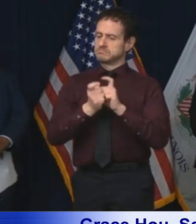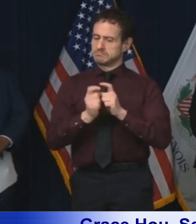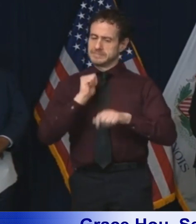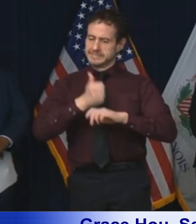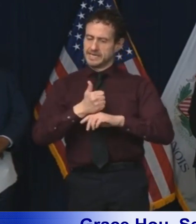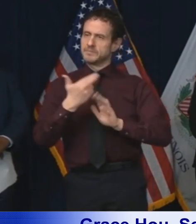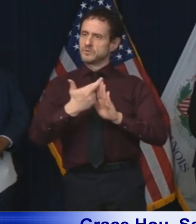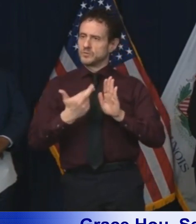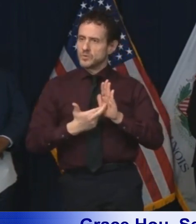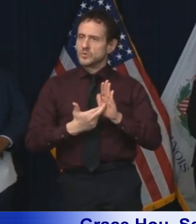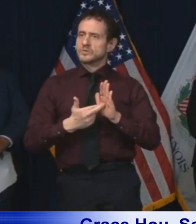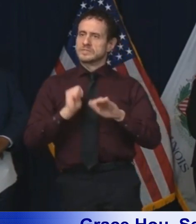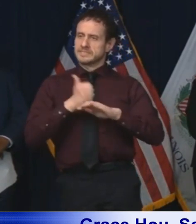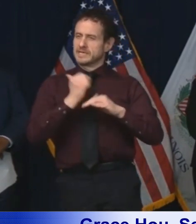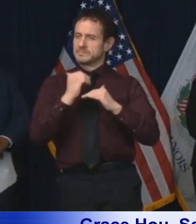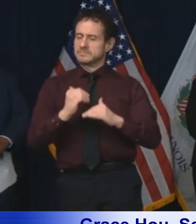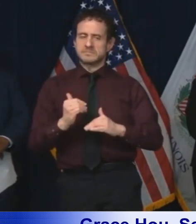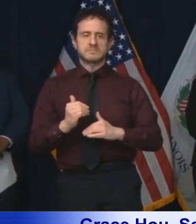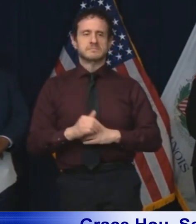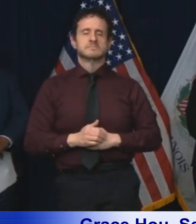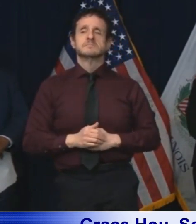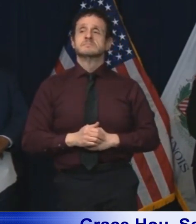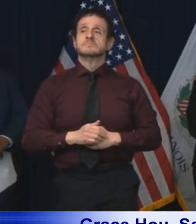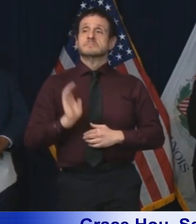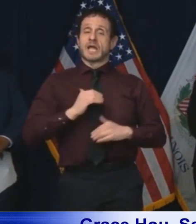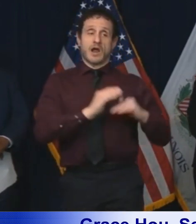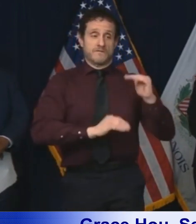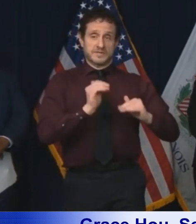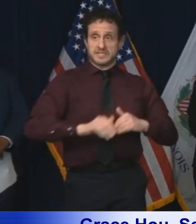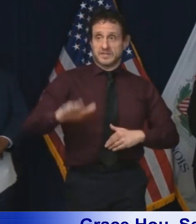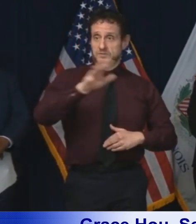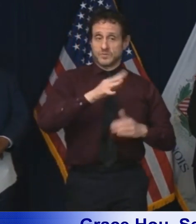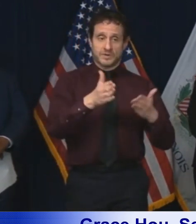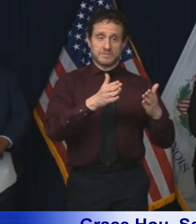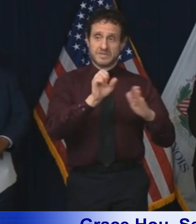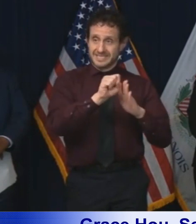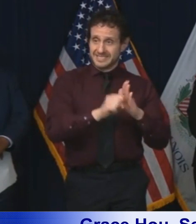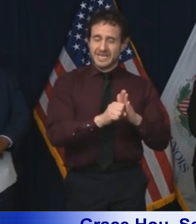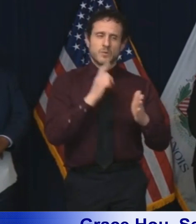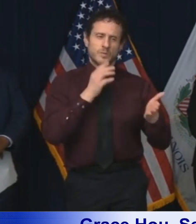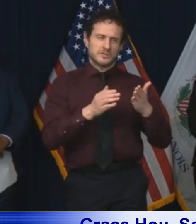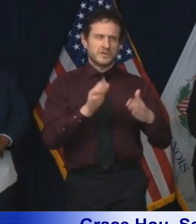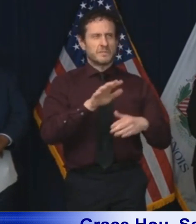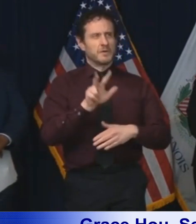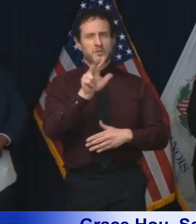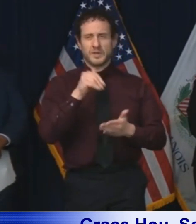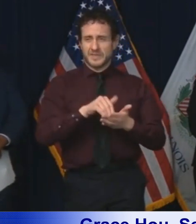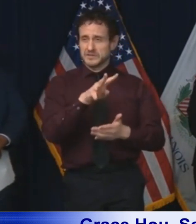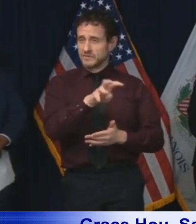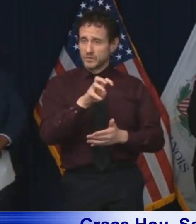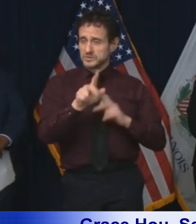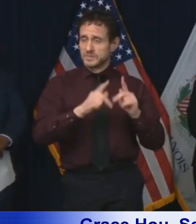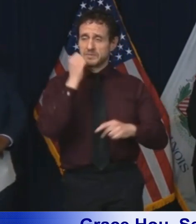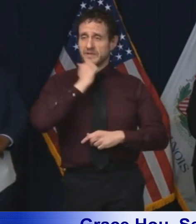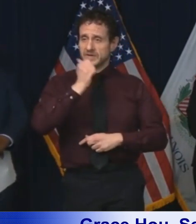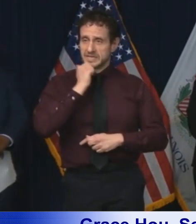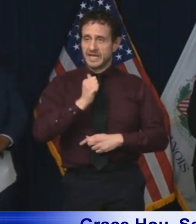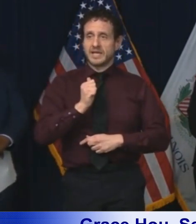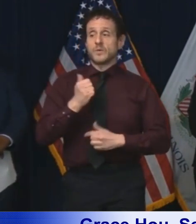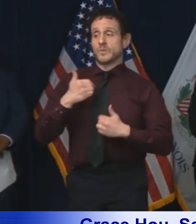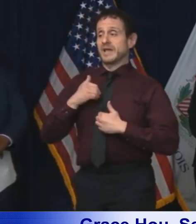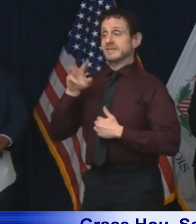24-7 facilities across the state serve about 3,400 people a day with about 6,500